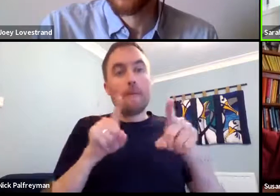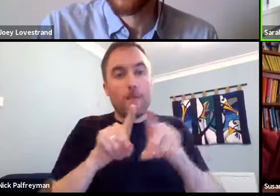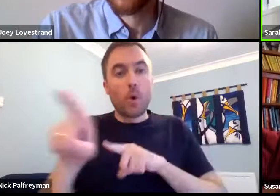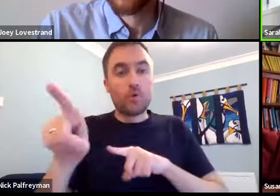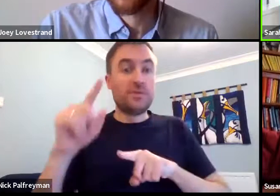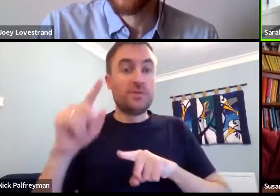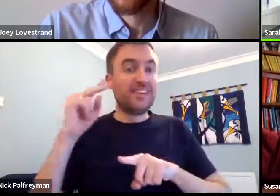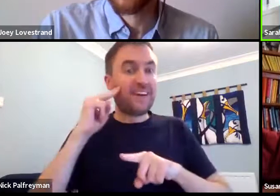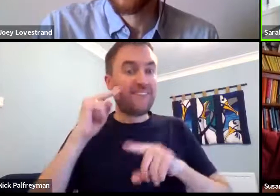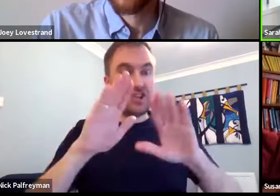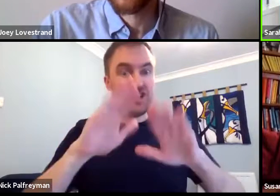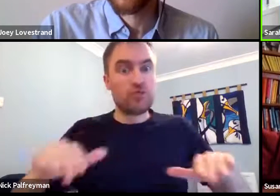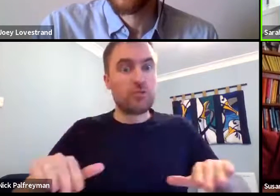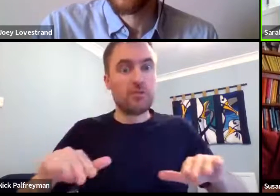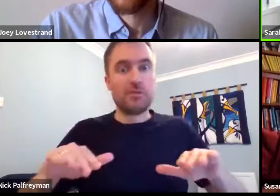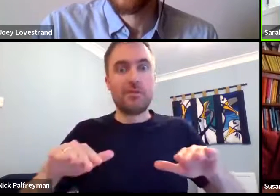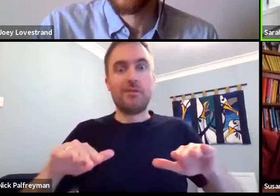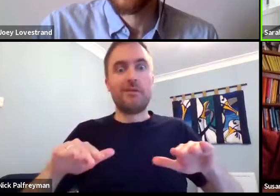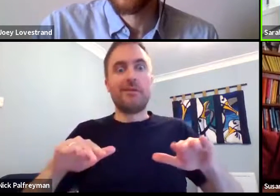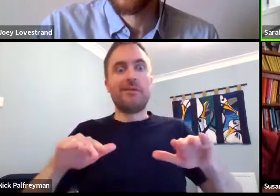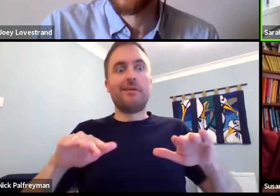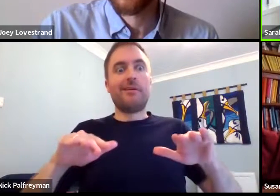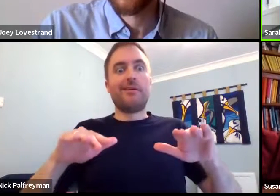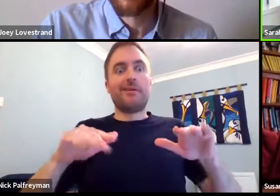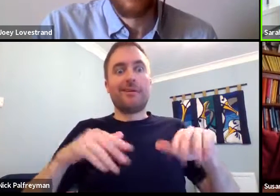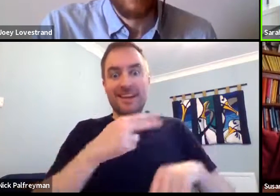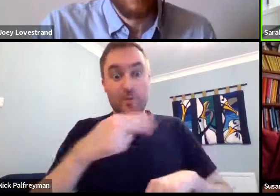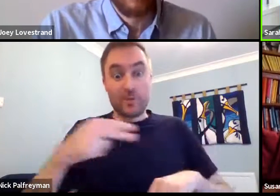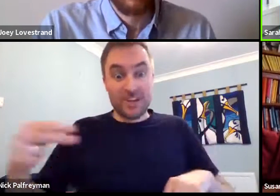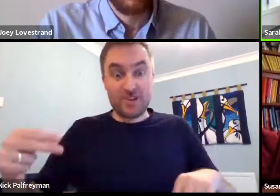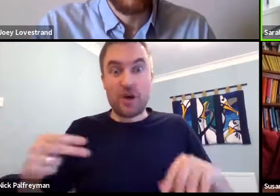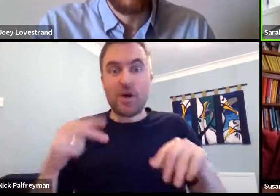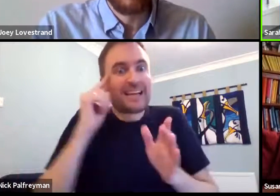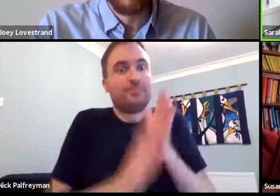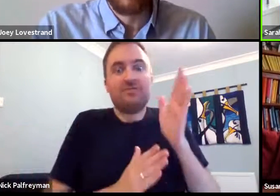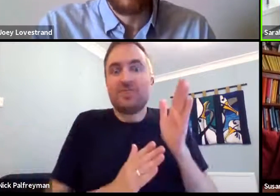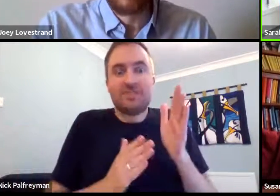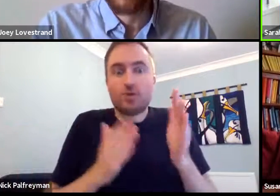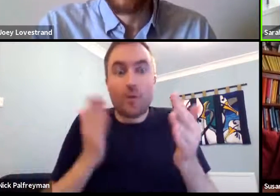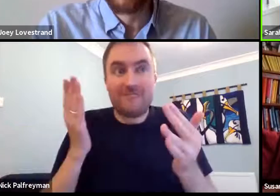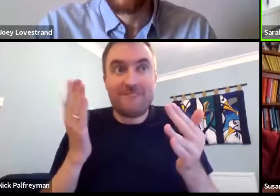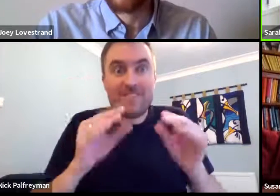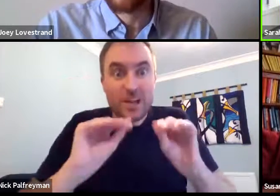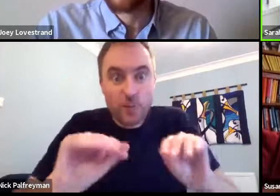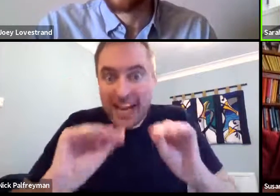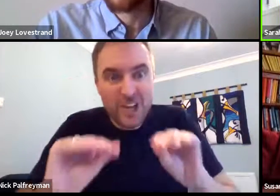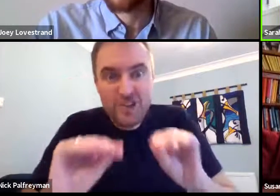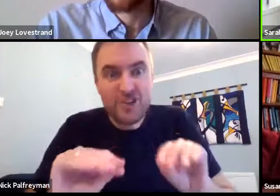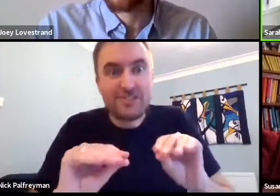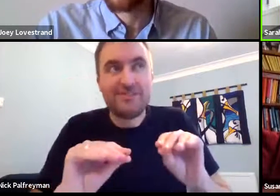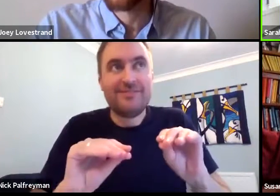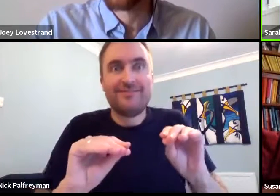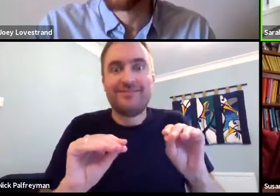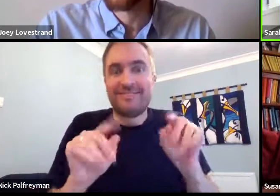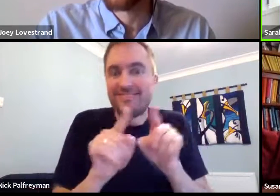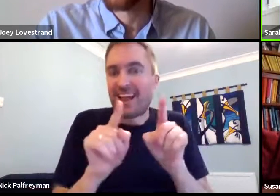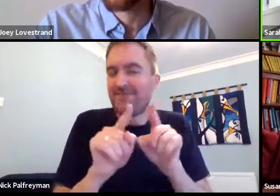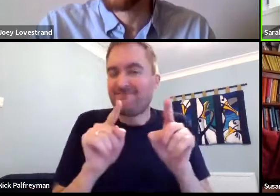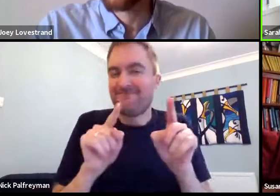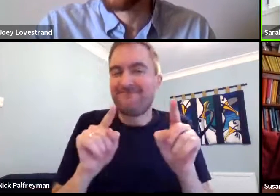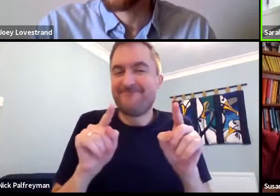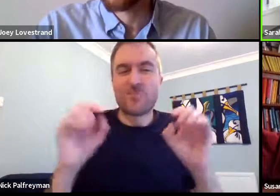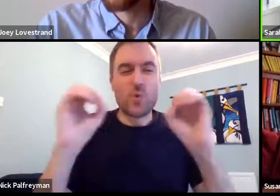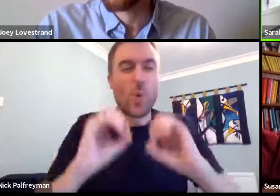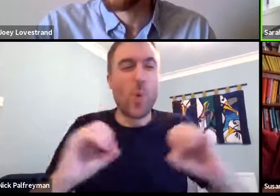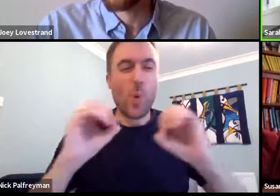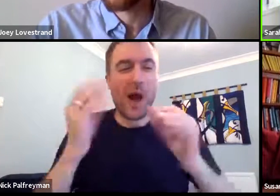But, you know, most deaf children in Indonesia don't have experience of